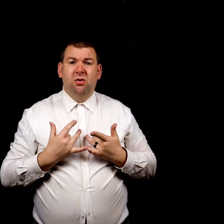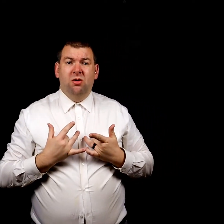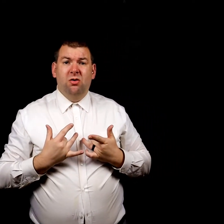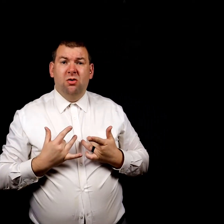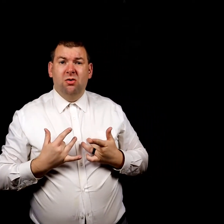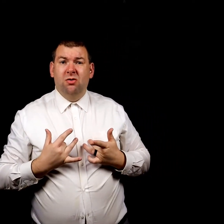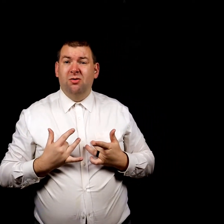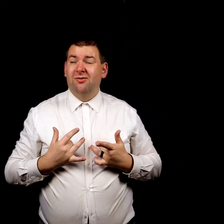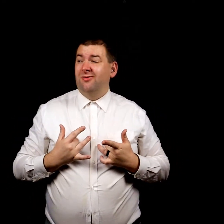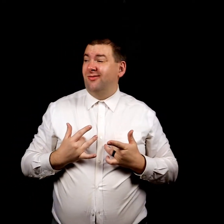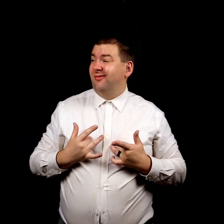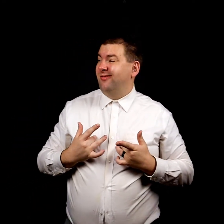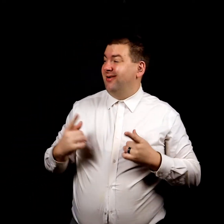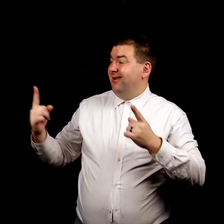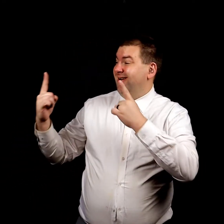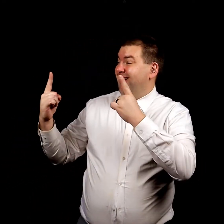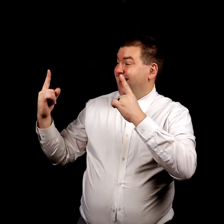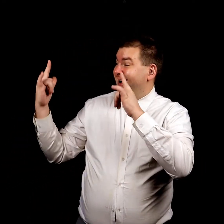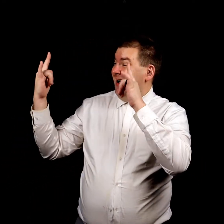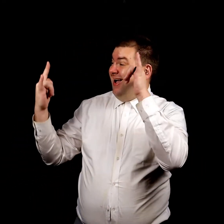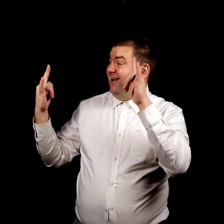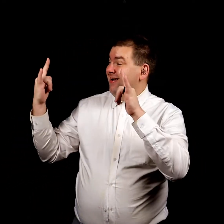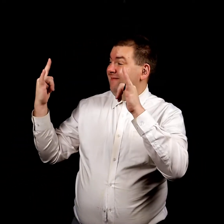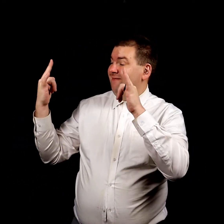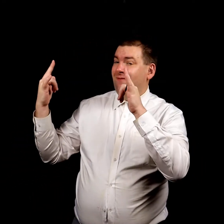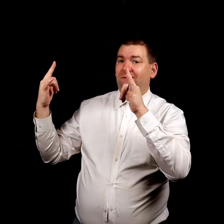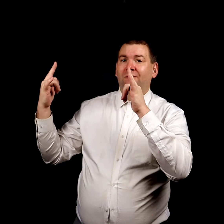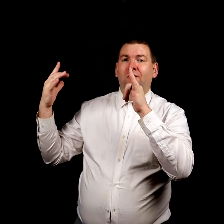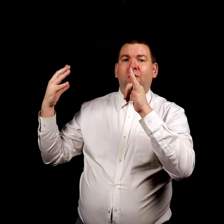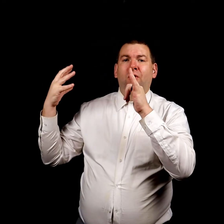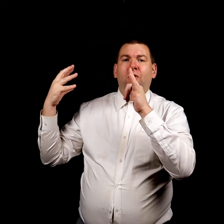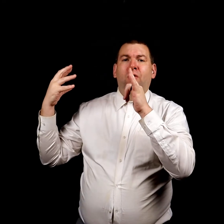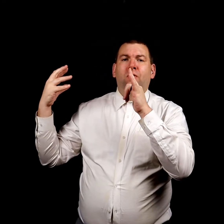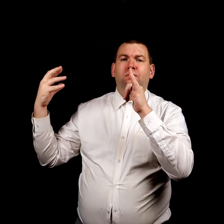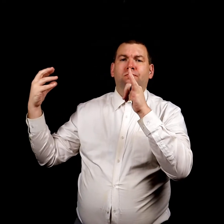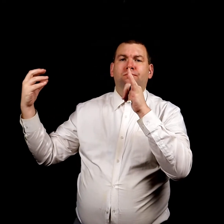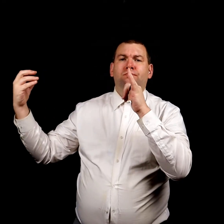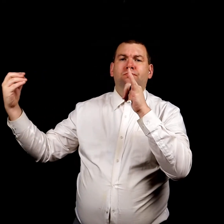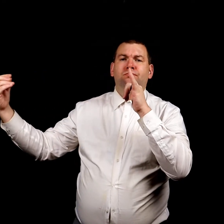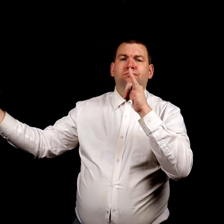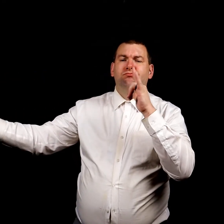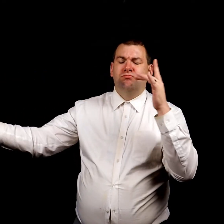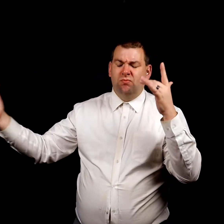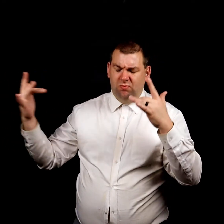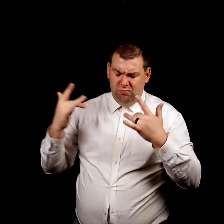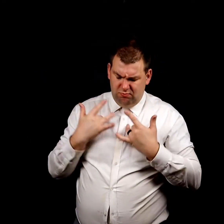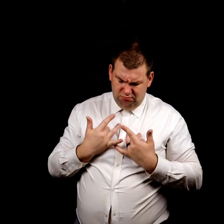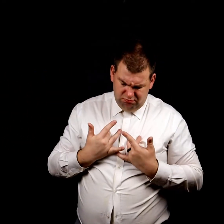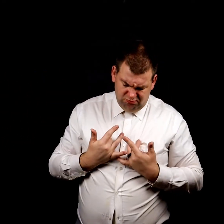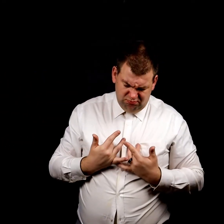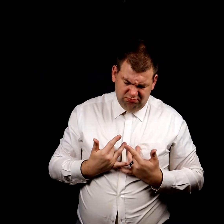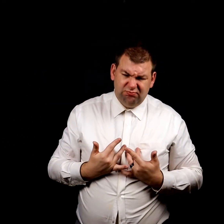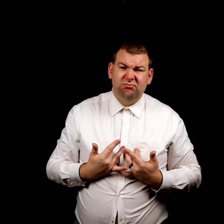When somebody that you love turns and walks away.